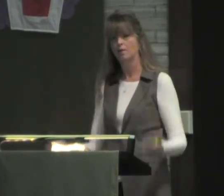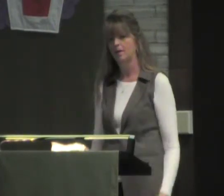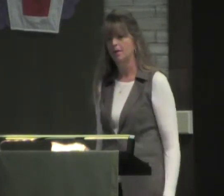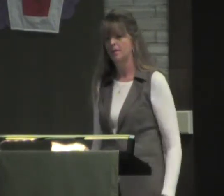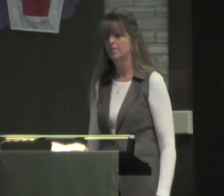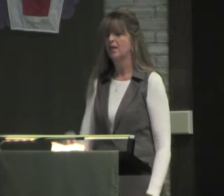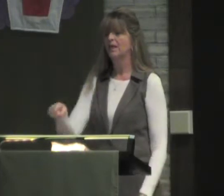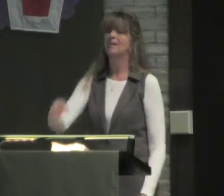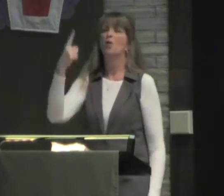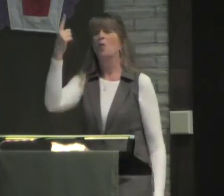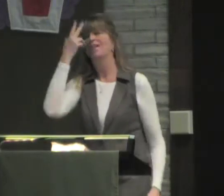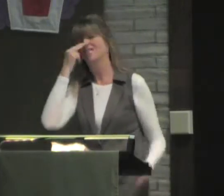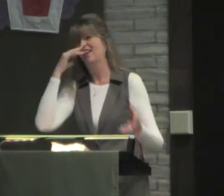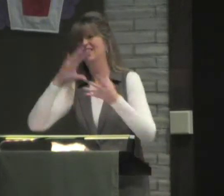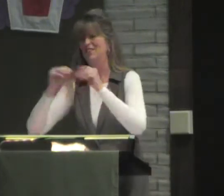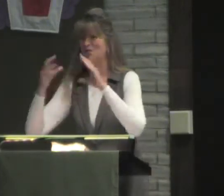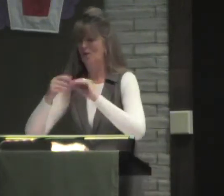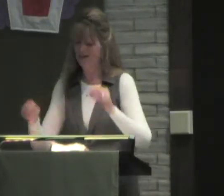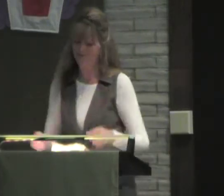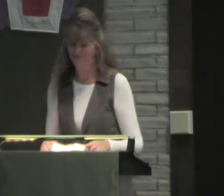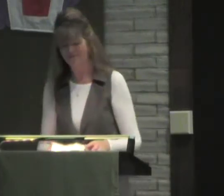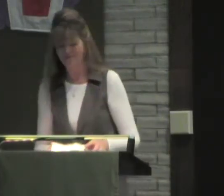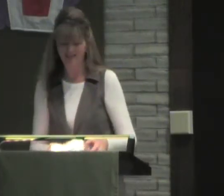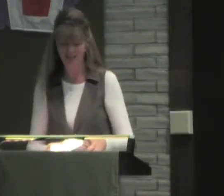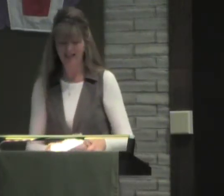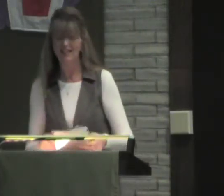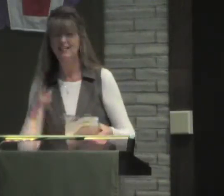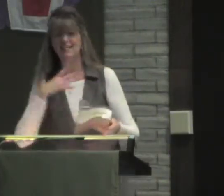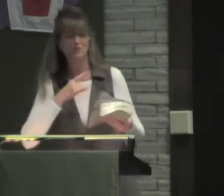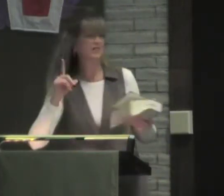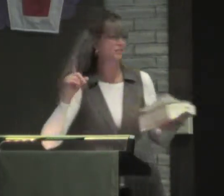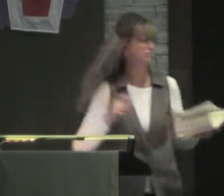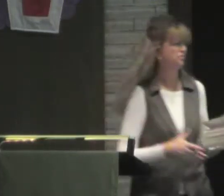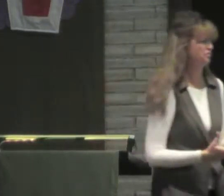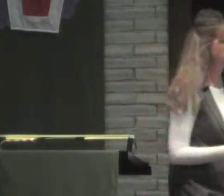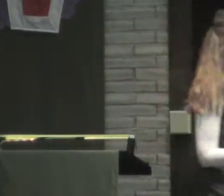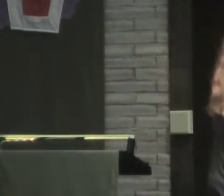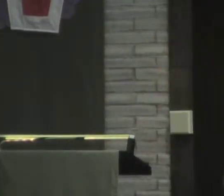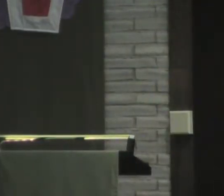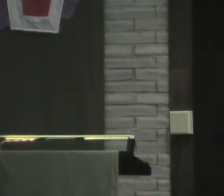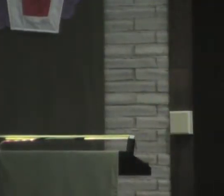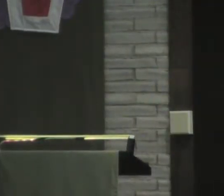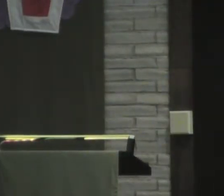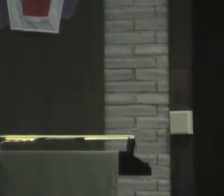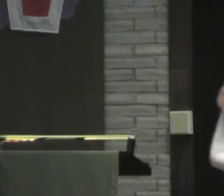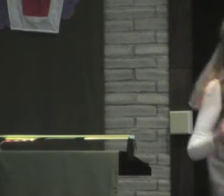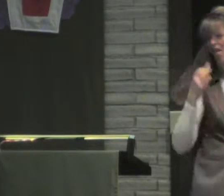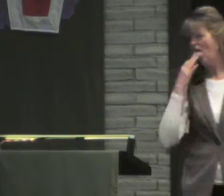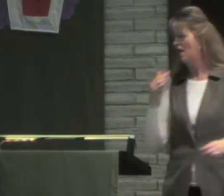group. You can oppress anyone you want using Bible verses. I've got kind of a funny, odd story here.